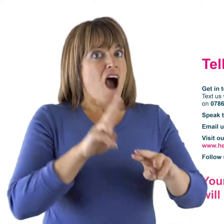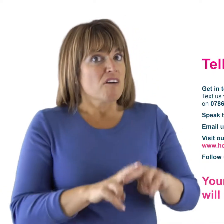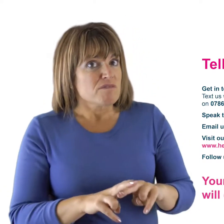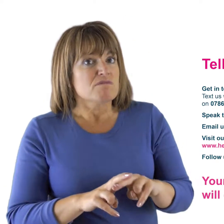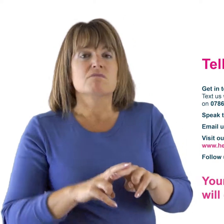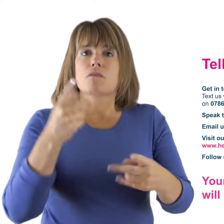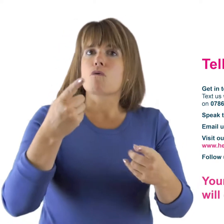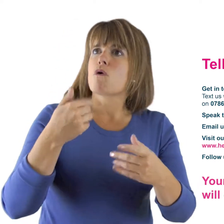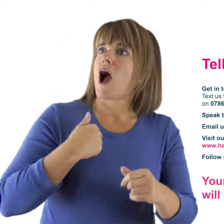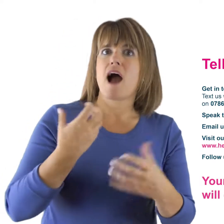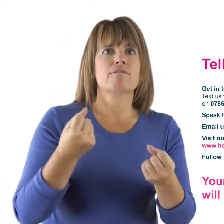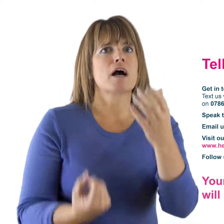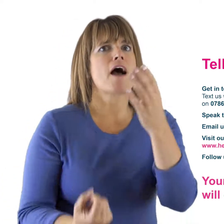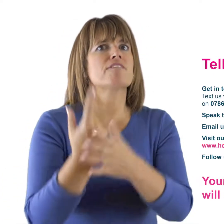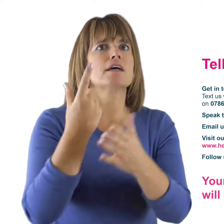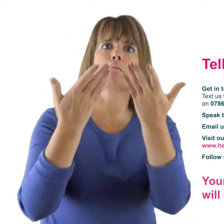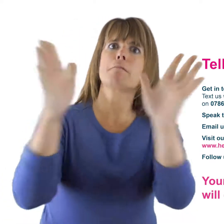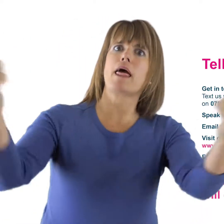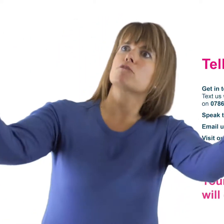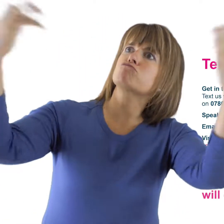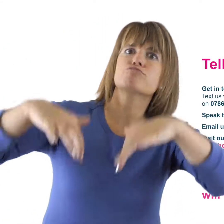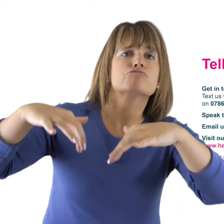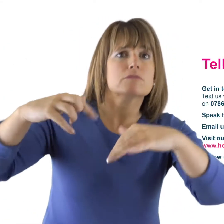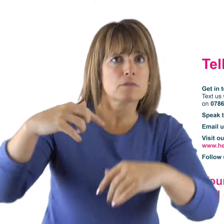Please visit our website for more details.